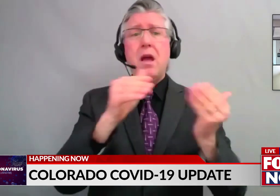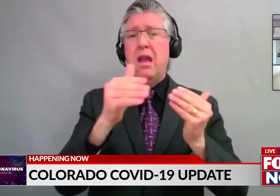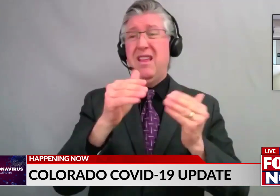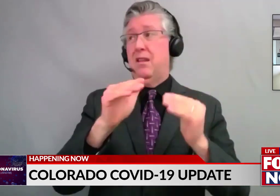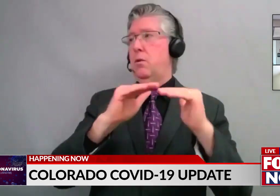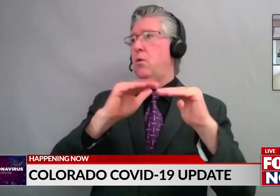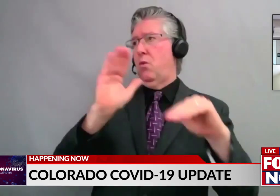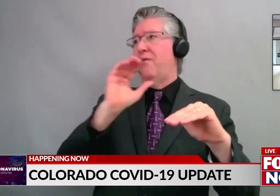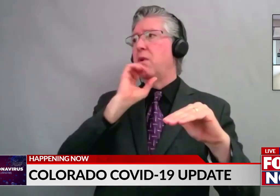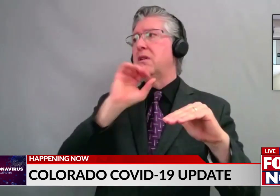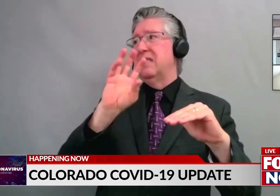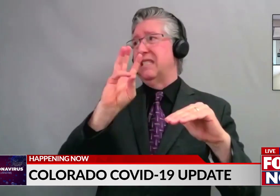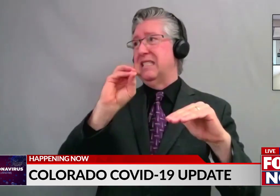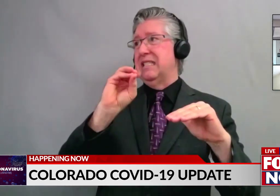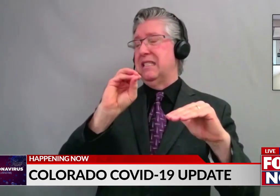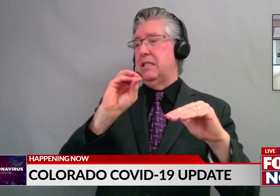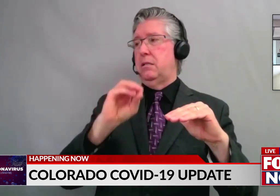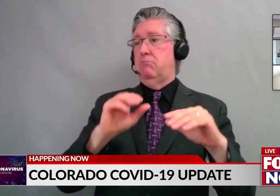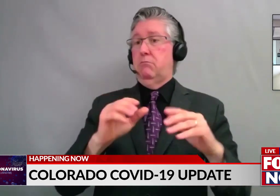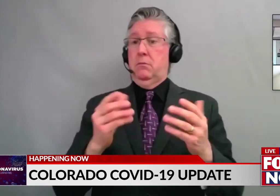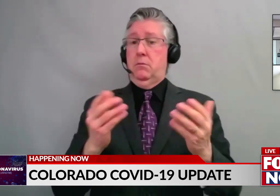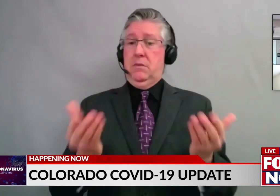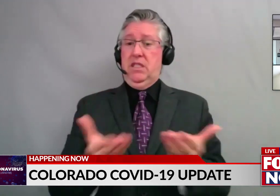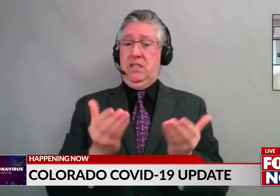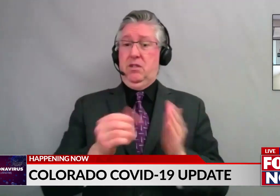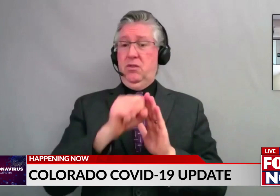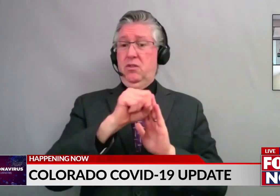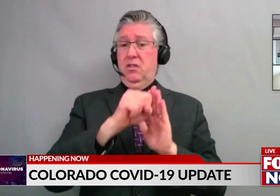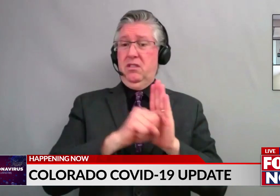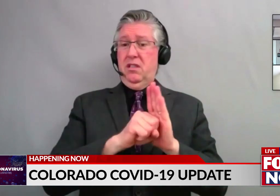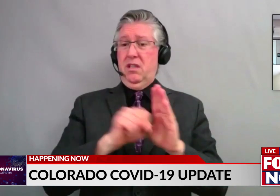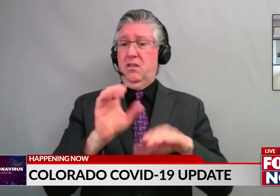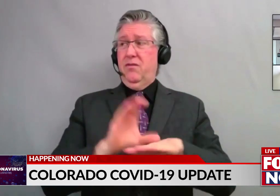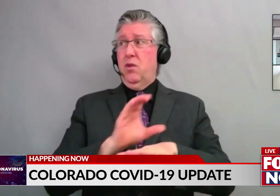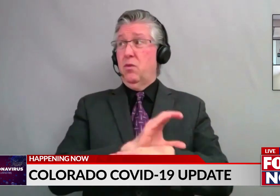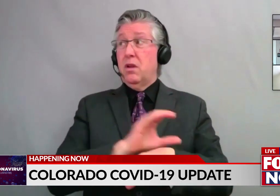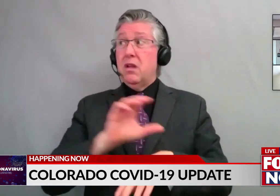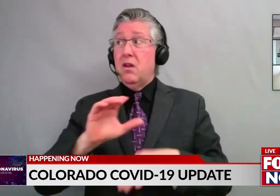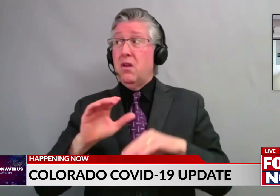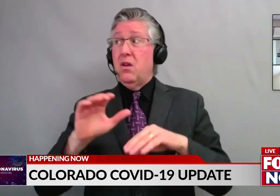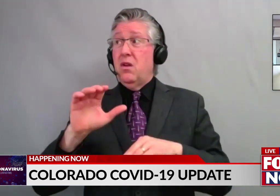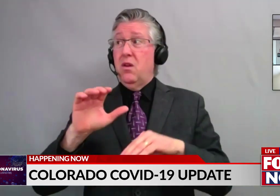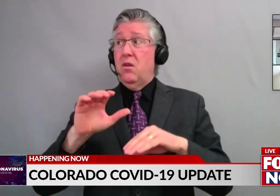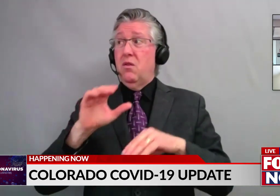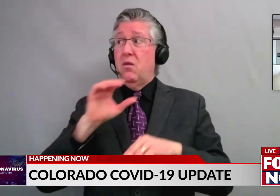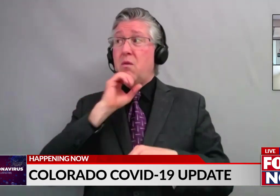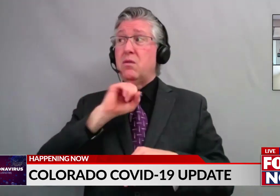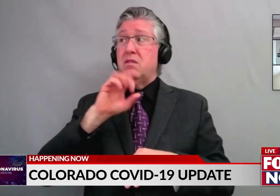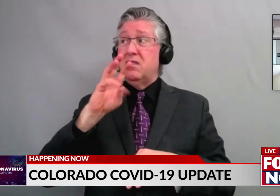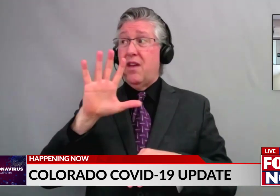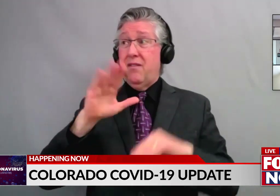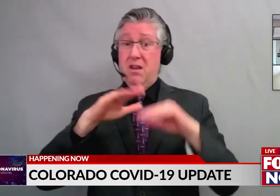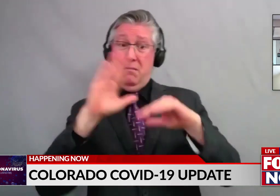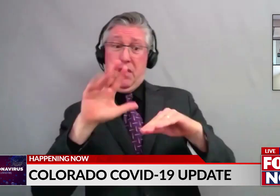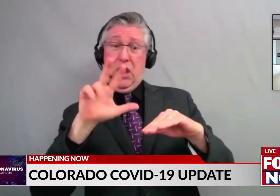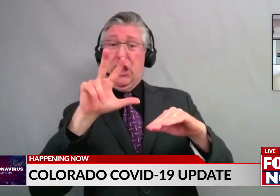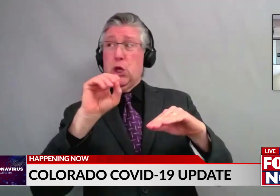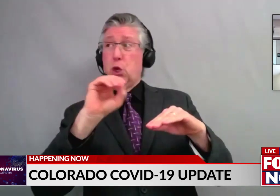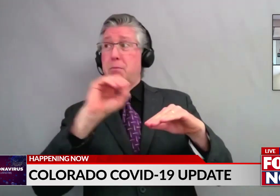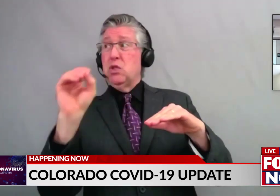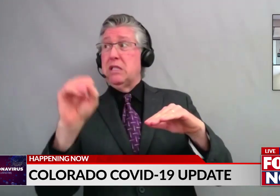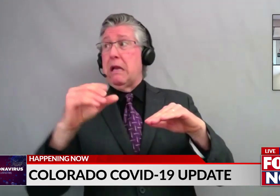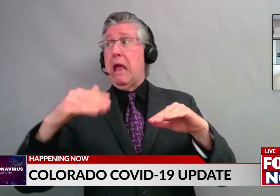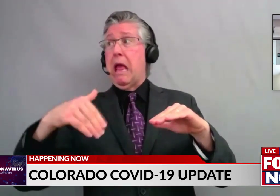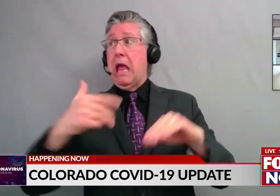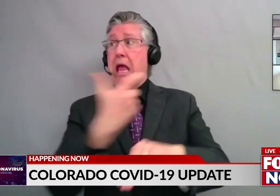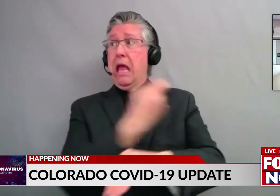of Colorado, still 30% of people over the age of 65 have not gotten boosted. This was a population that was very pro